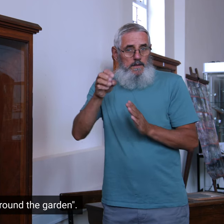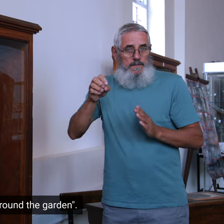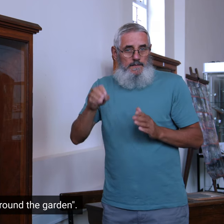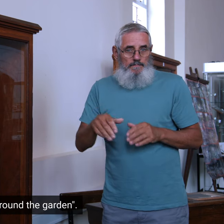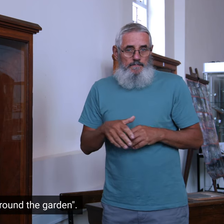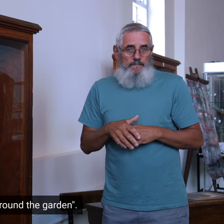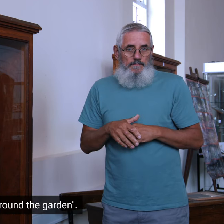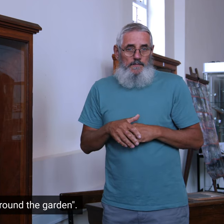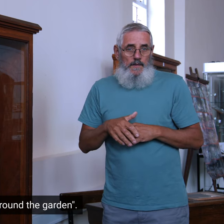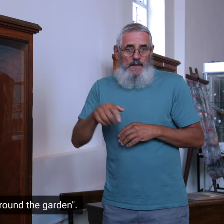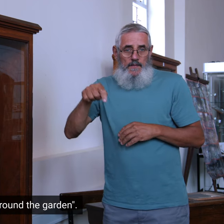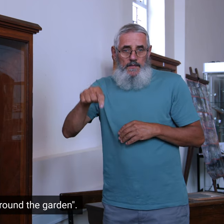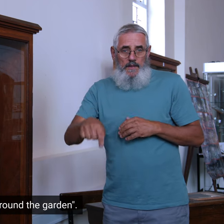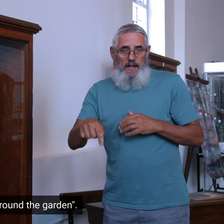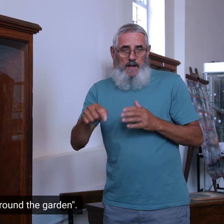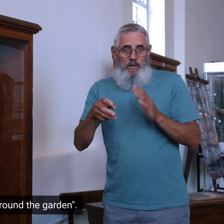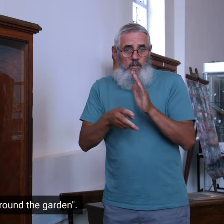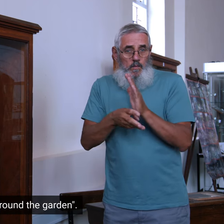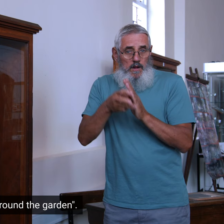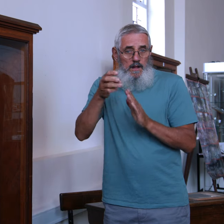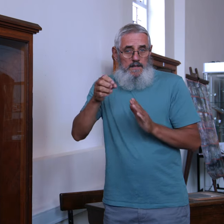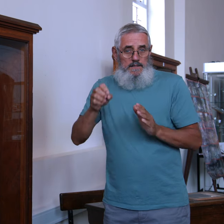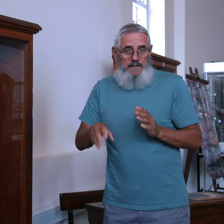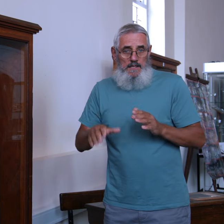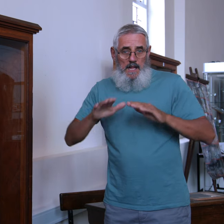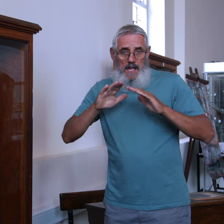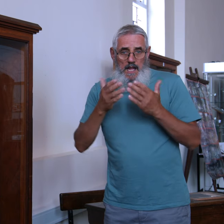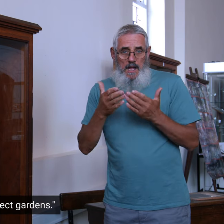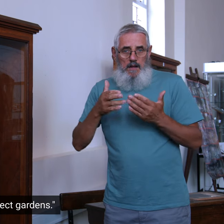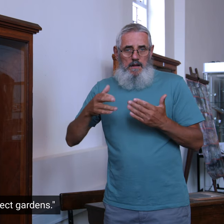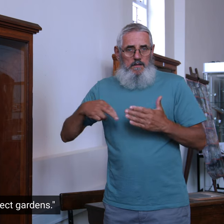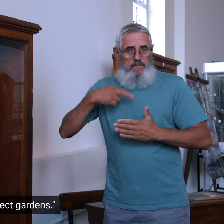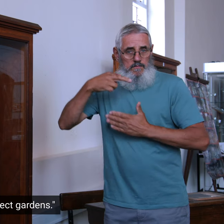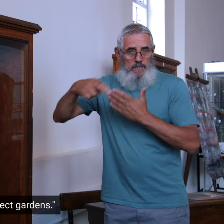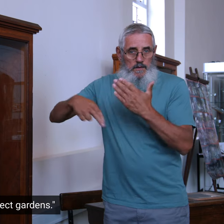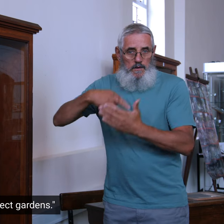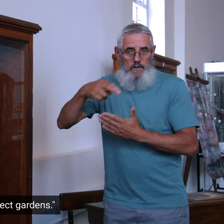The walls are around the garden.